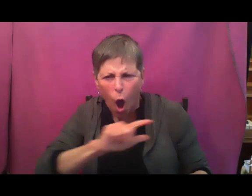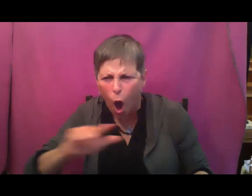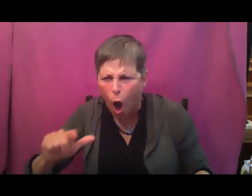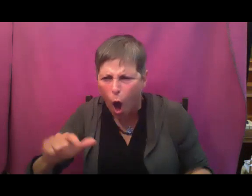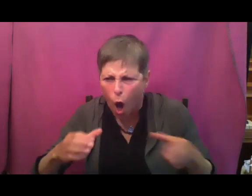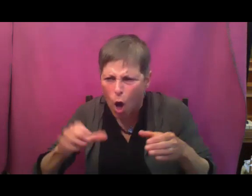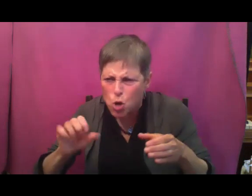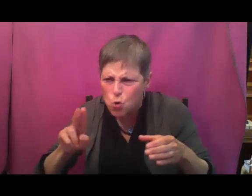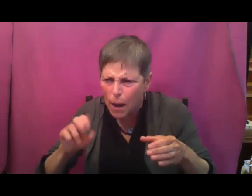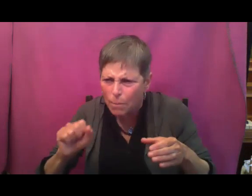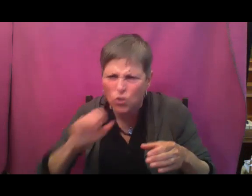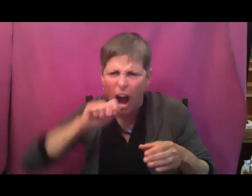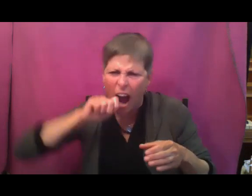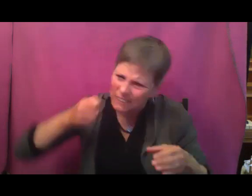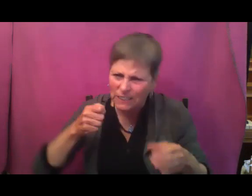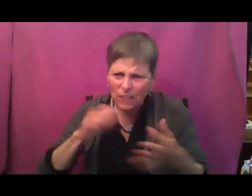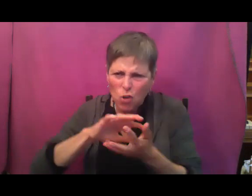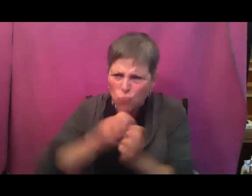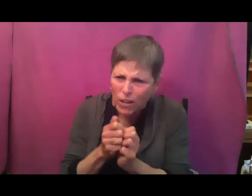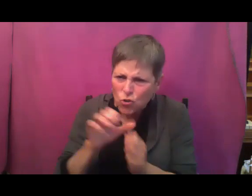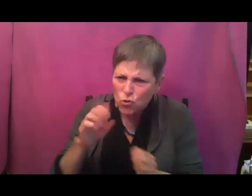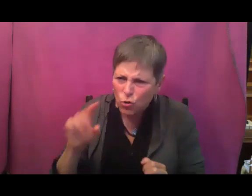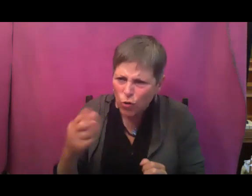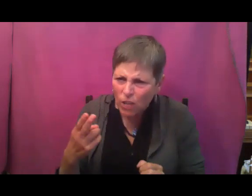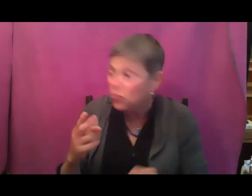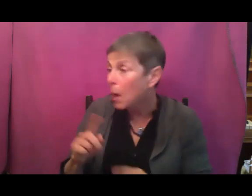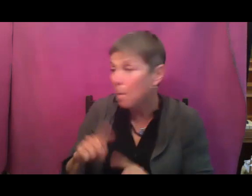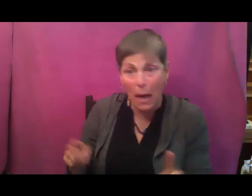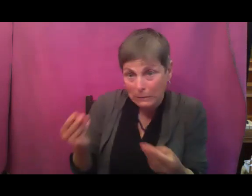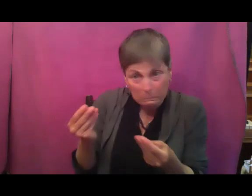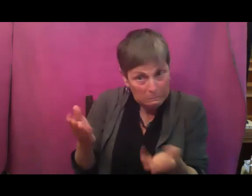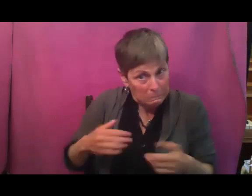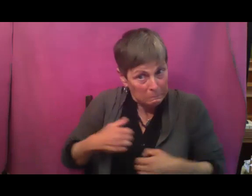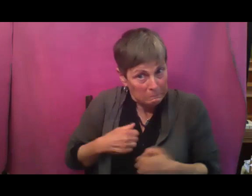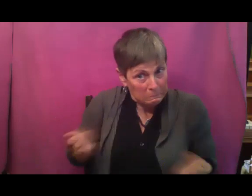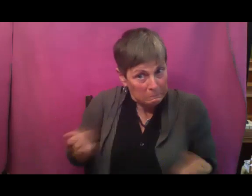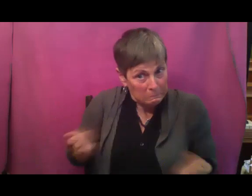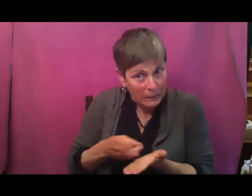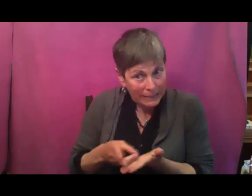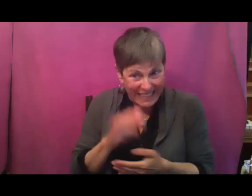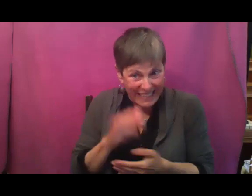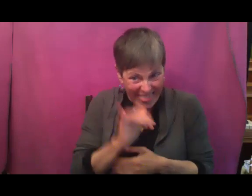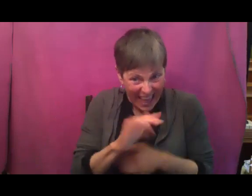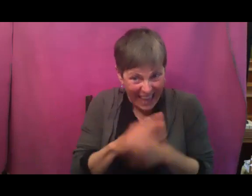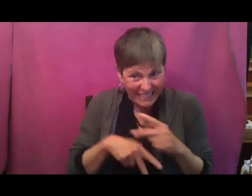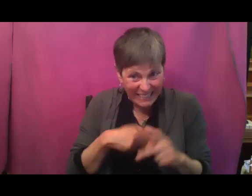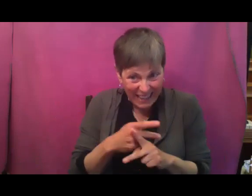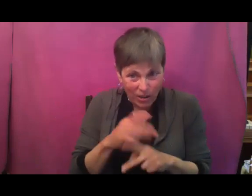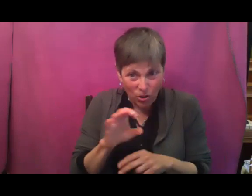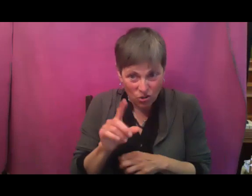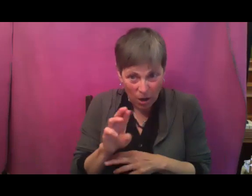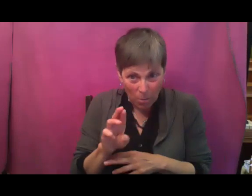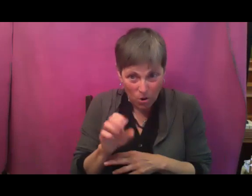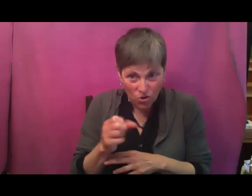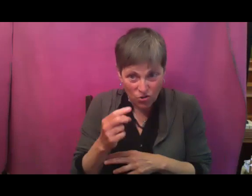But seriously, Shinto Kiwa has such a crunch that is kind of off the charts. And so